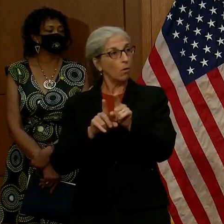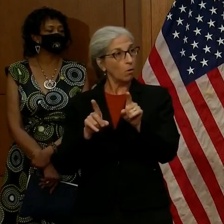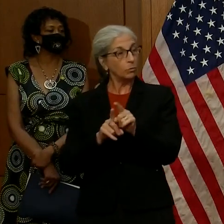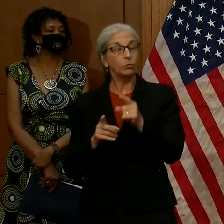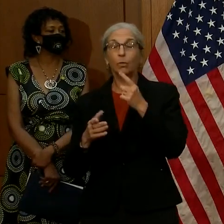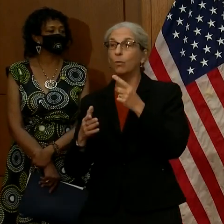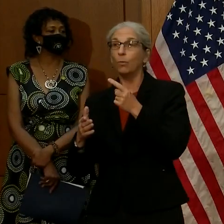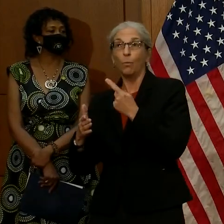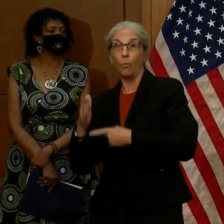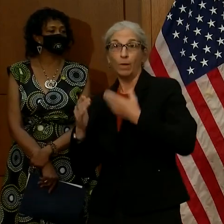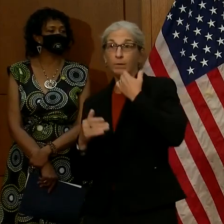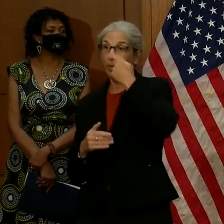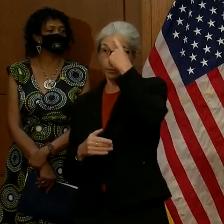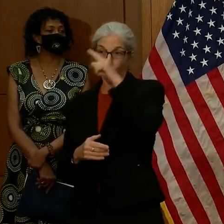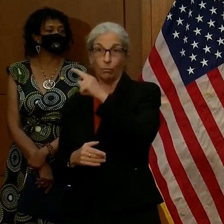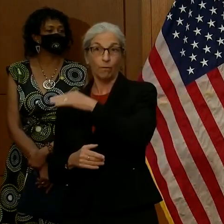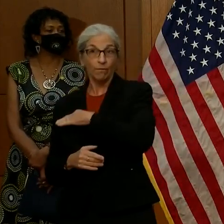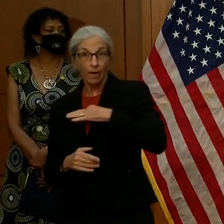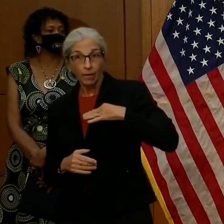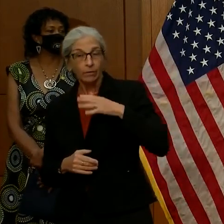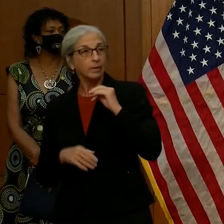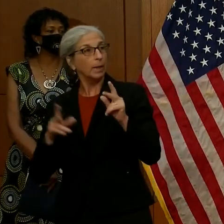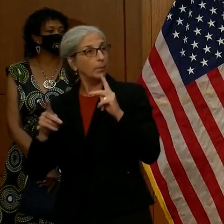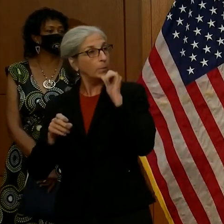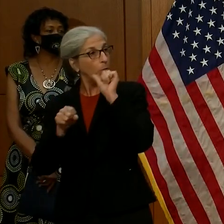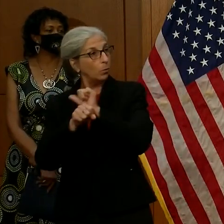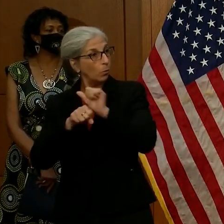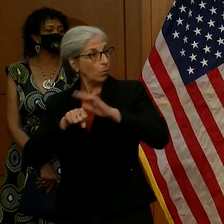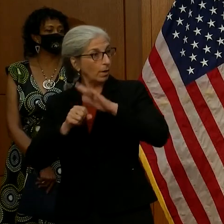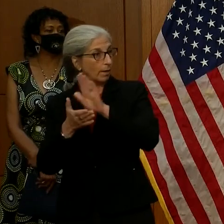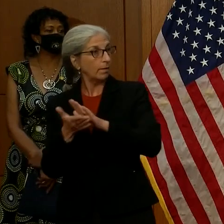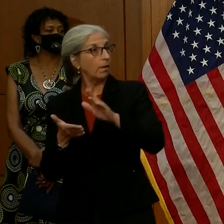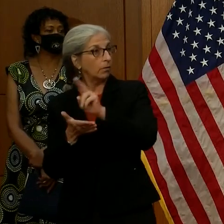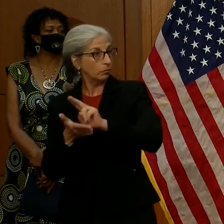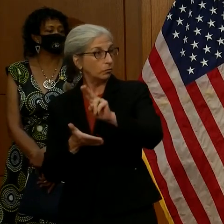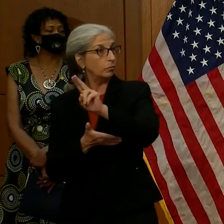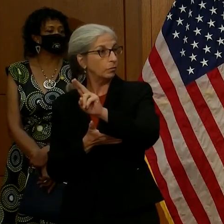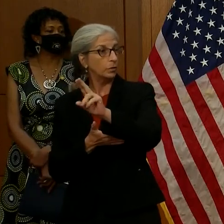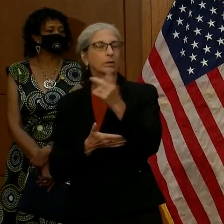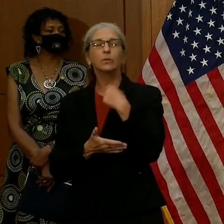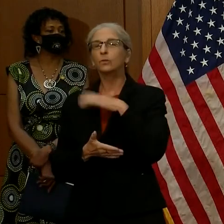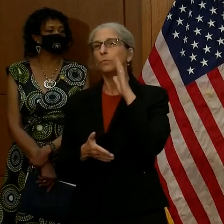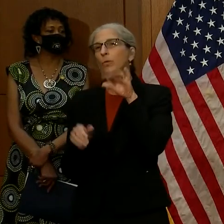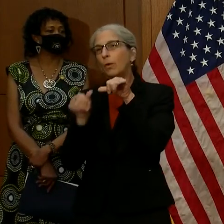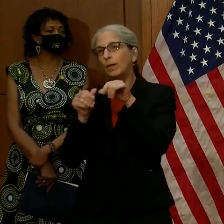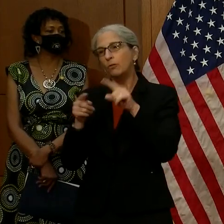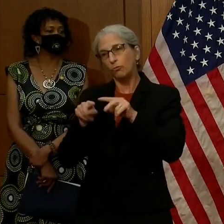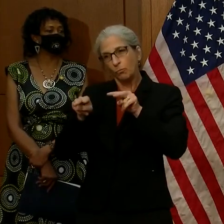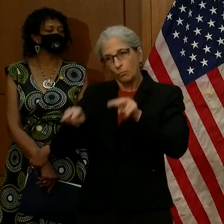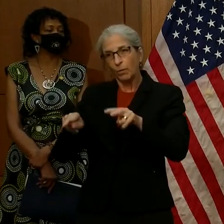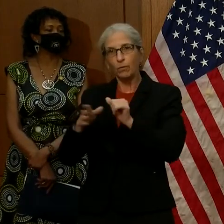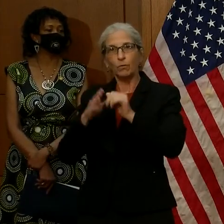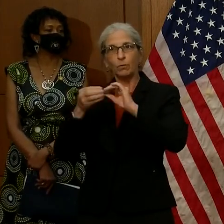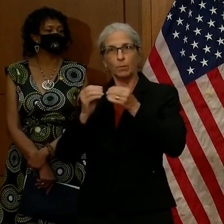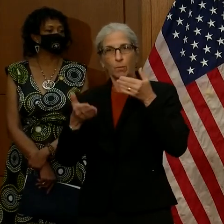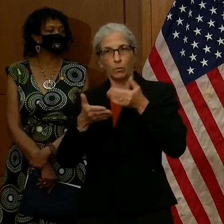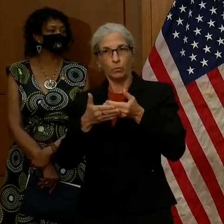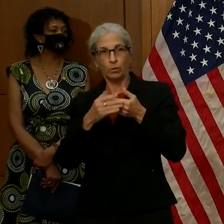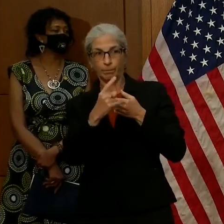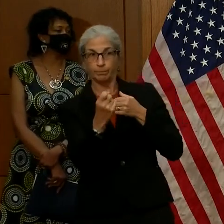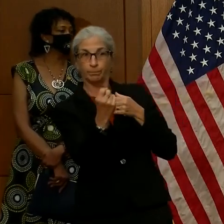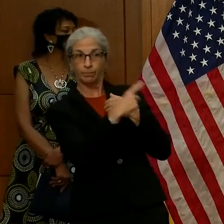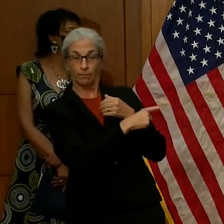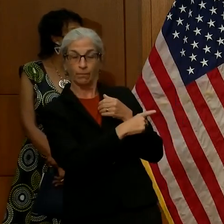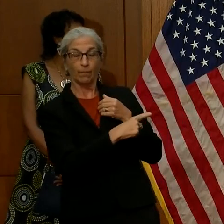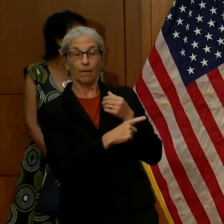their faculty and support staff at the colleges and universities. So, we're continuing to monitor it very closely. And one follow-up.